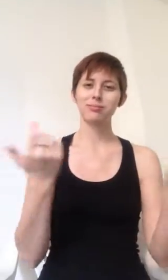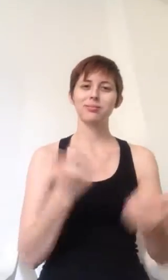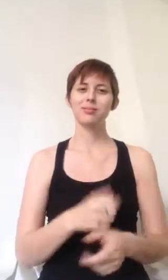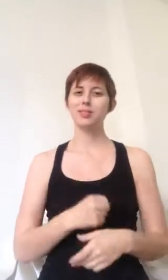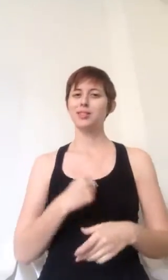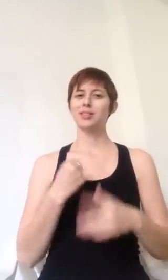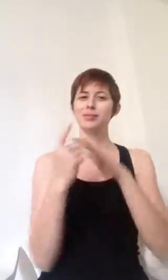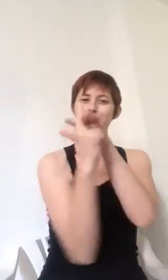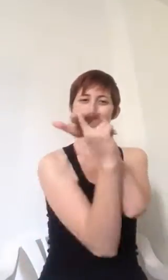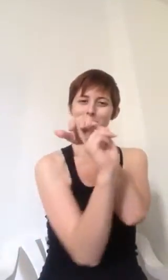Slowly disappear